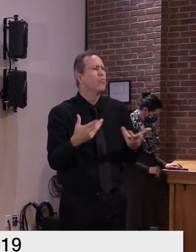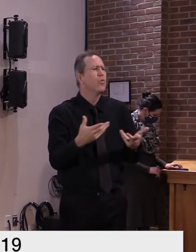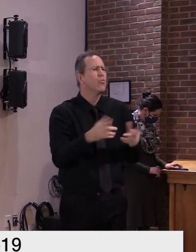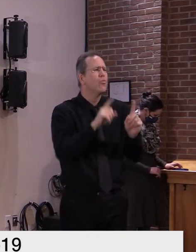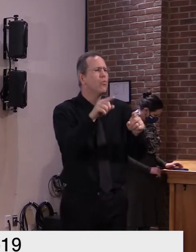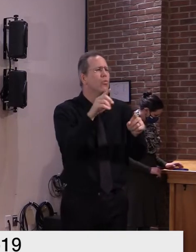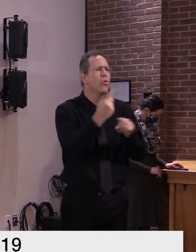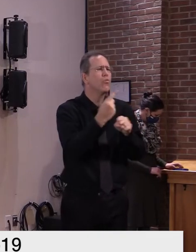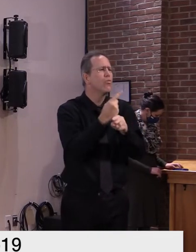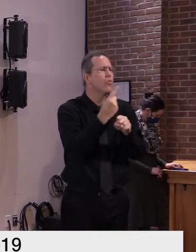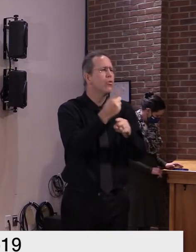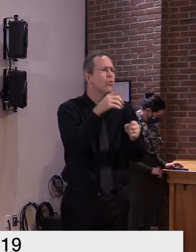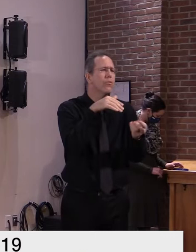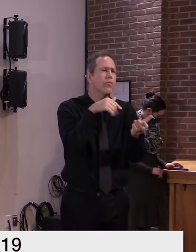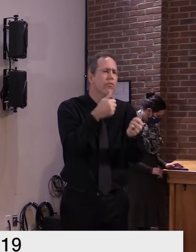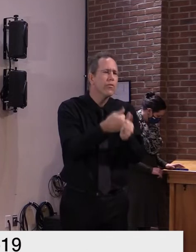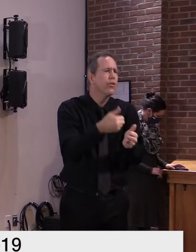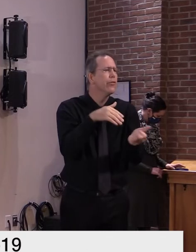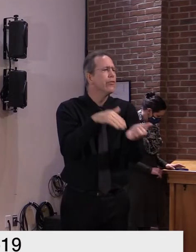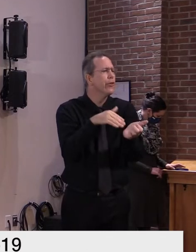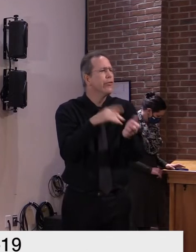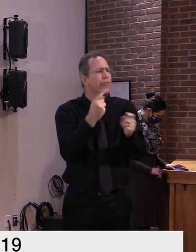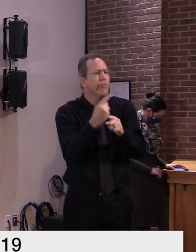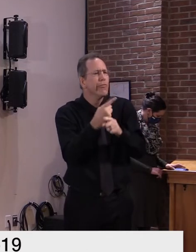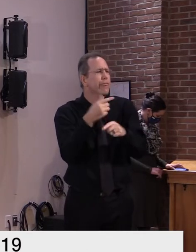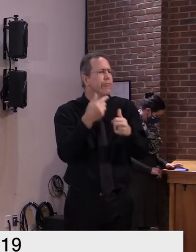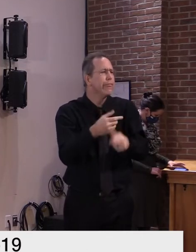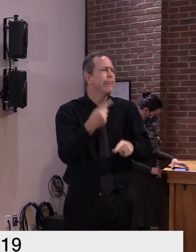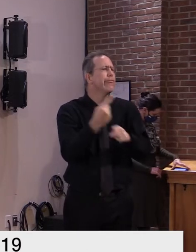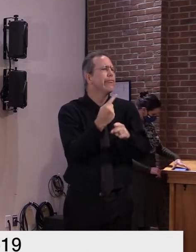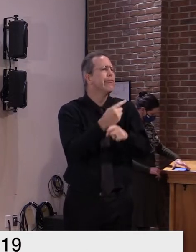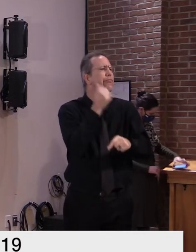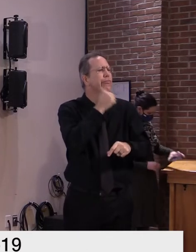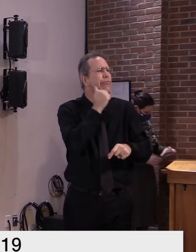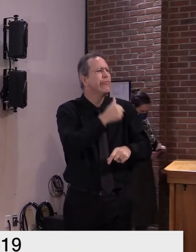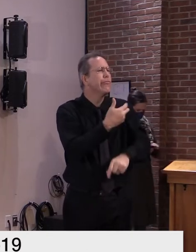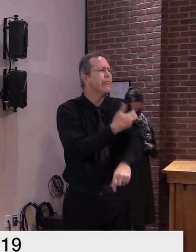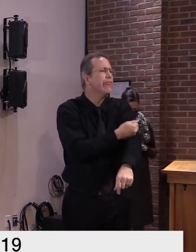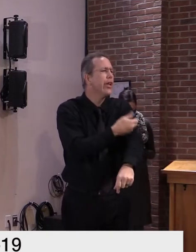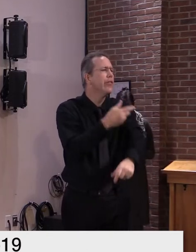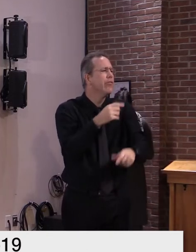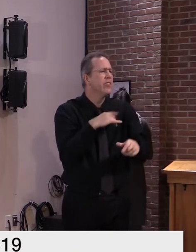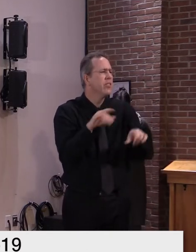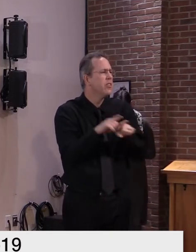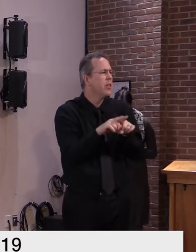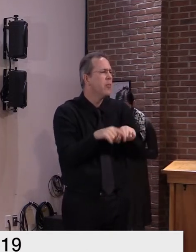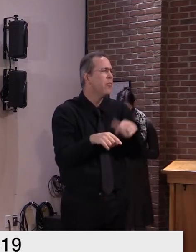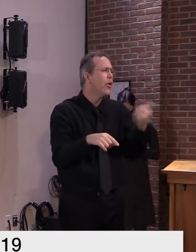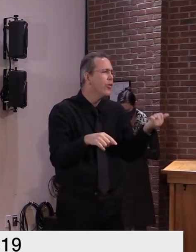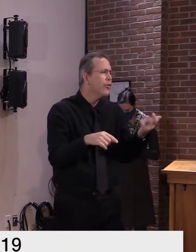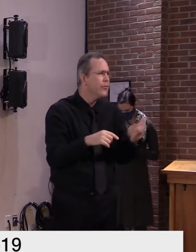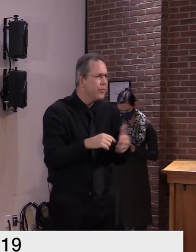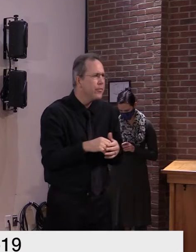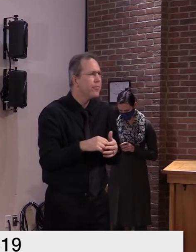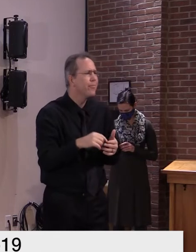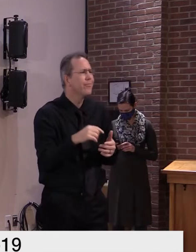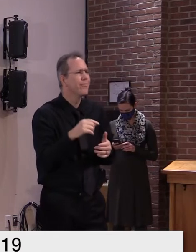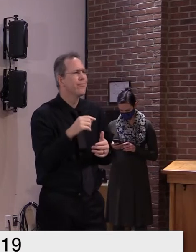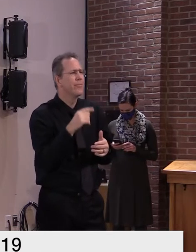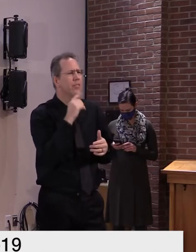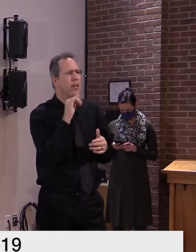don't know about how that translates yet into other vaccine data i haven't been tracking that as closely it's much more